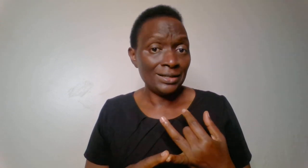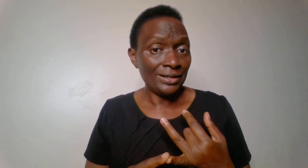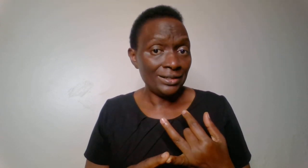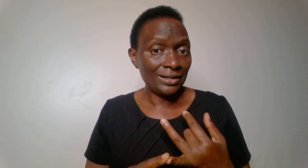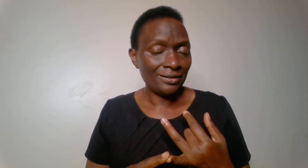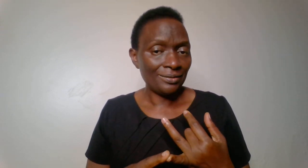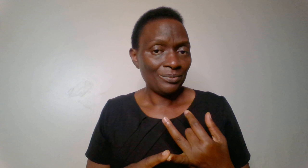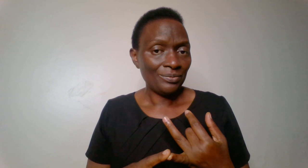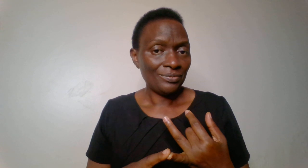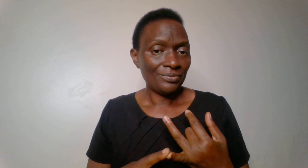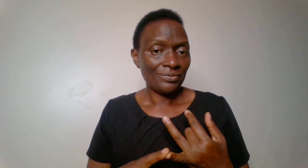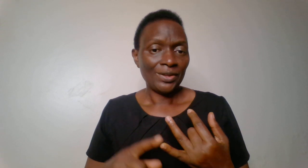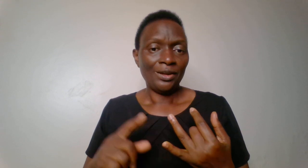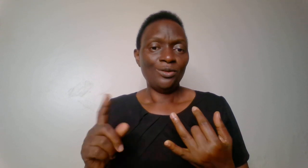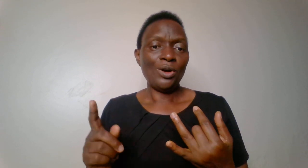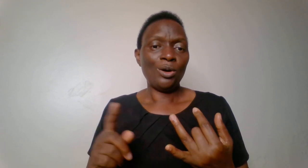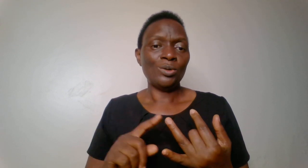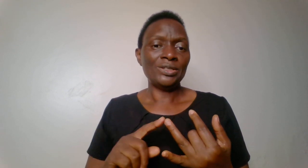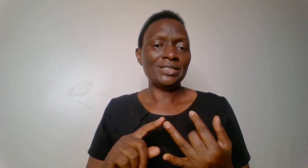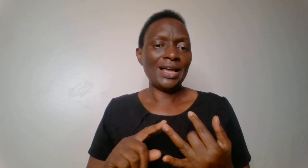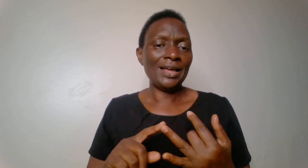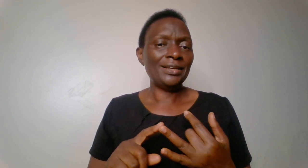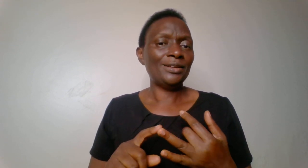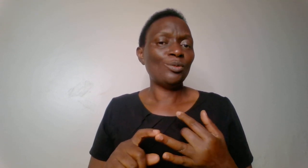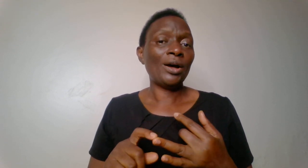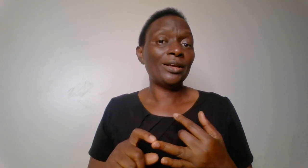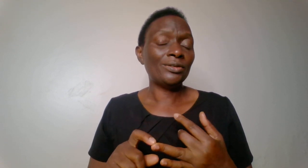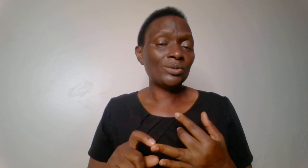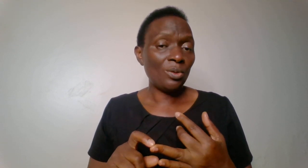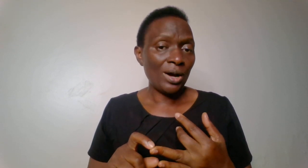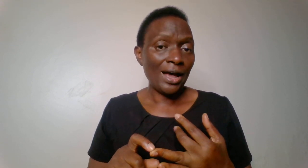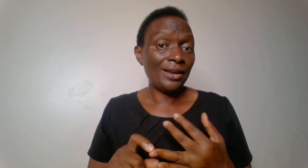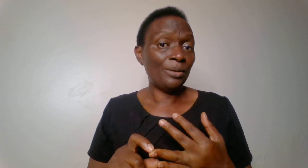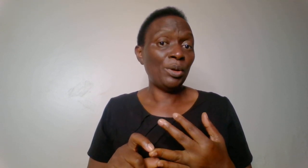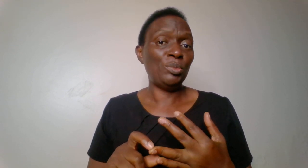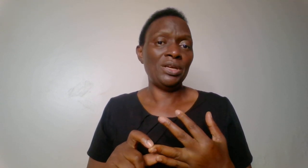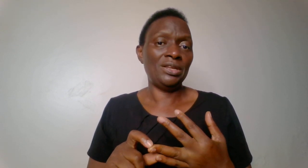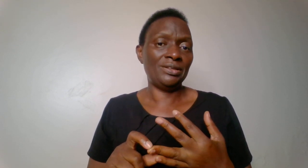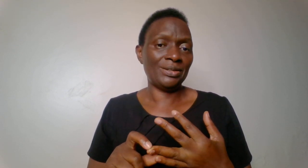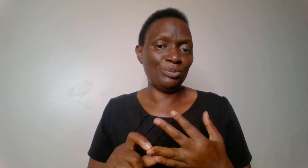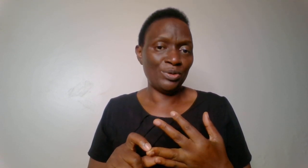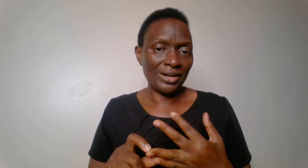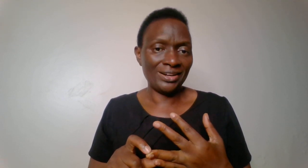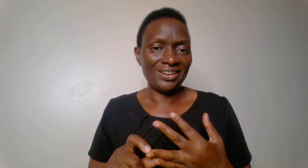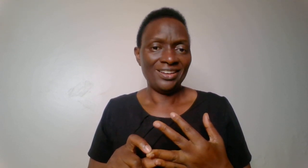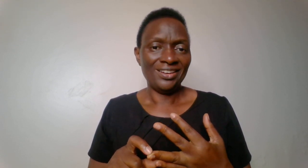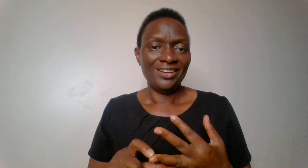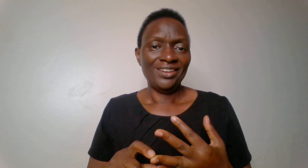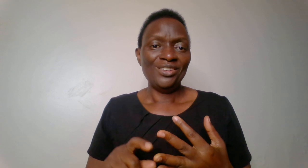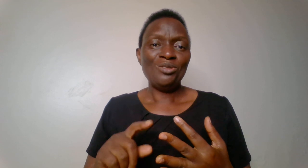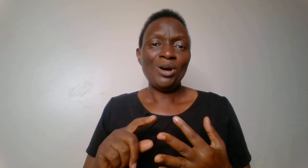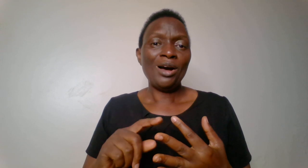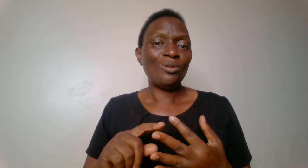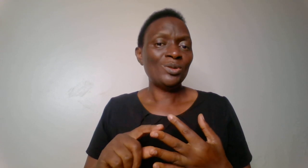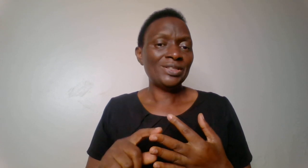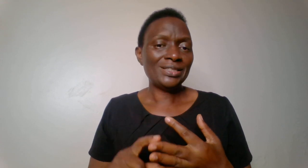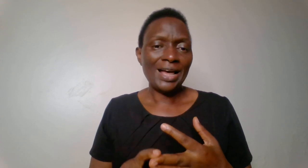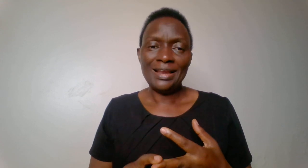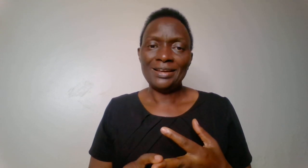he eaten? You are concerned he's working so hard and maybe he needs a break. You are concerned